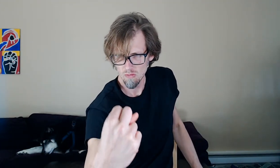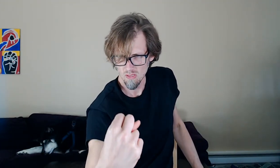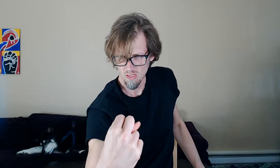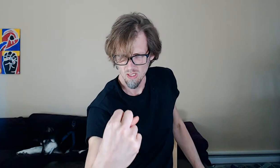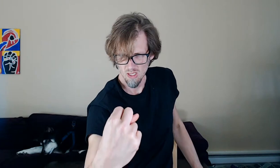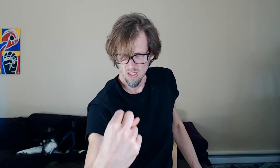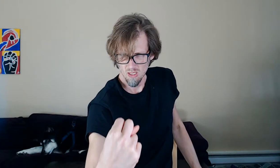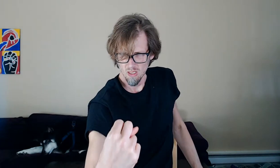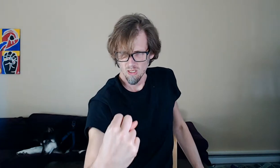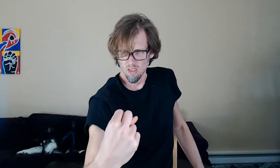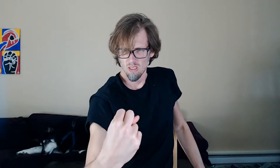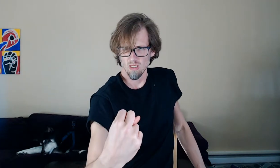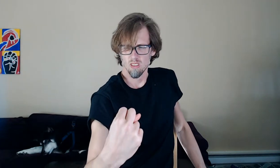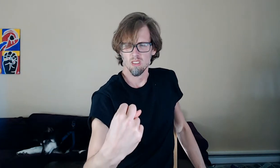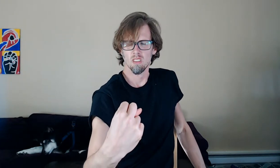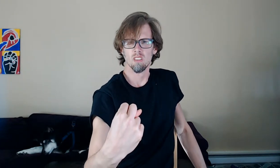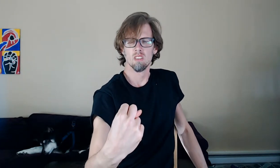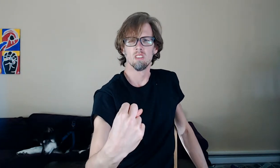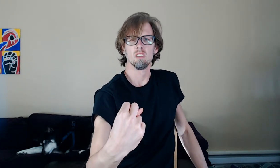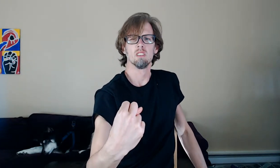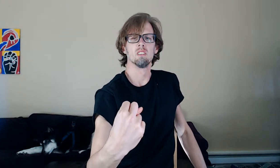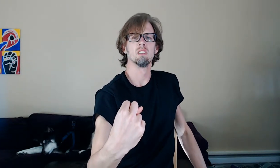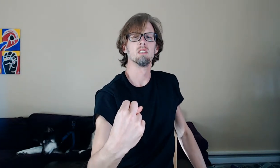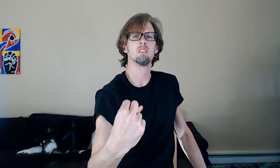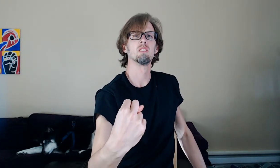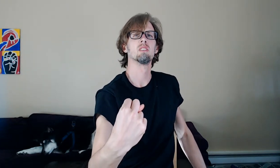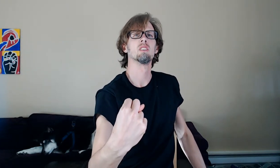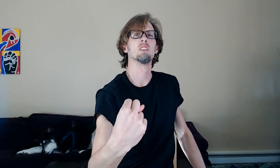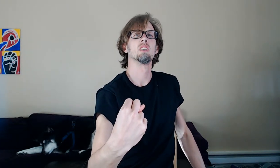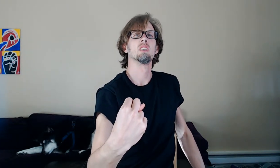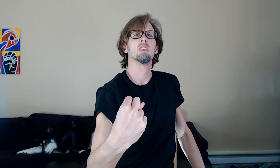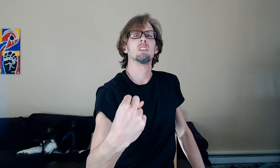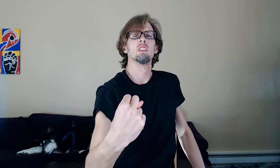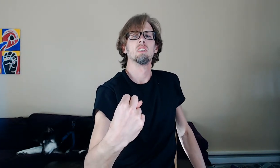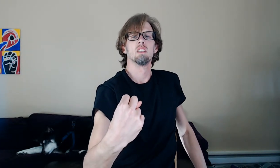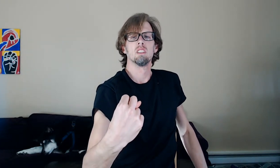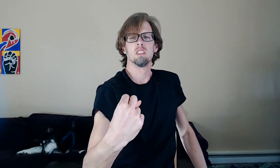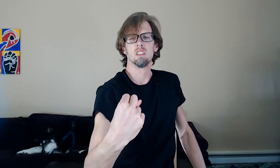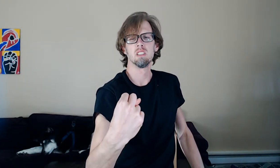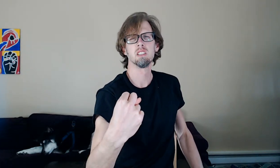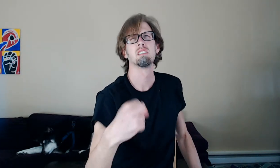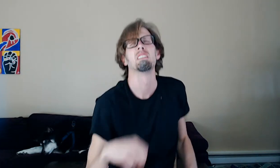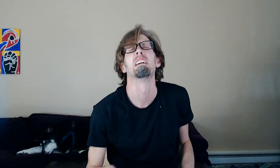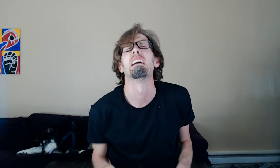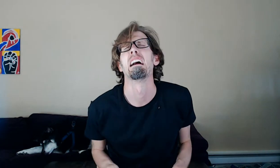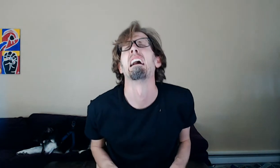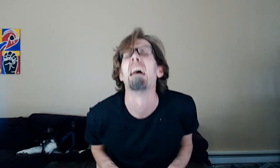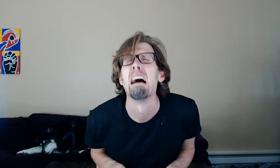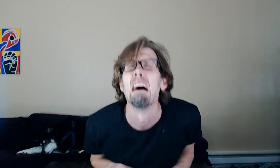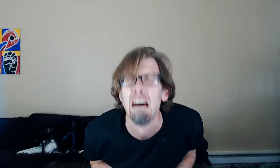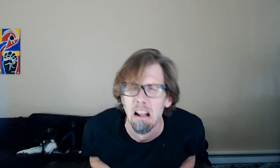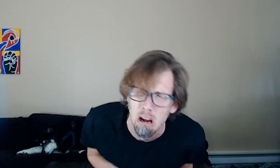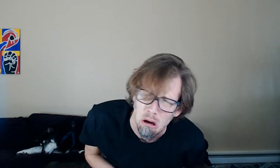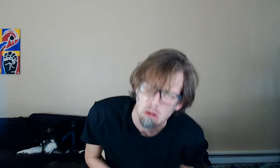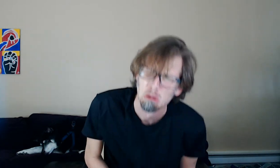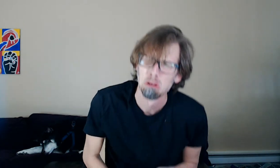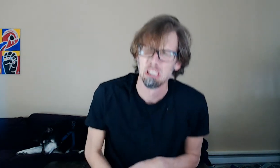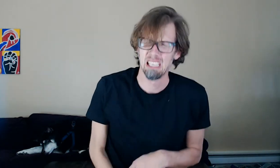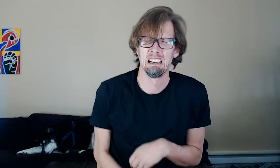planks that were down here covering all the joists. And so I'm going to have to go back and patch that, but now I've got to drill some holes to re-route those wires up into this section